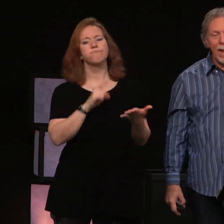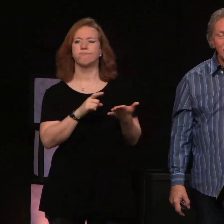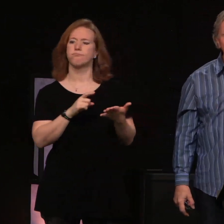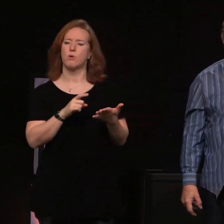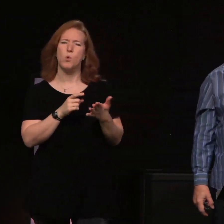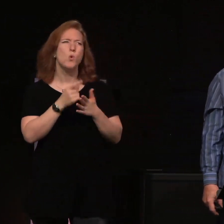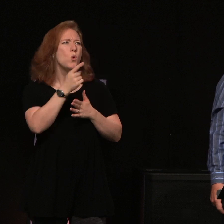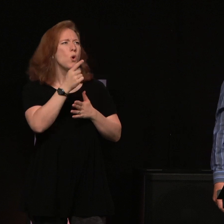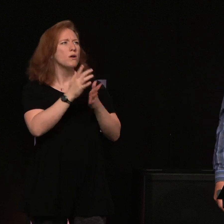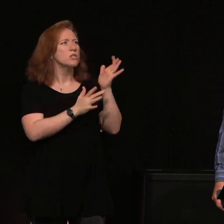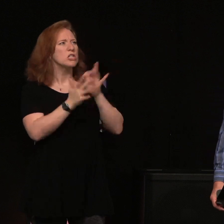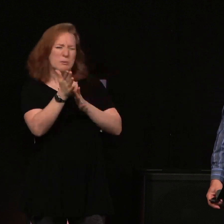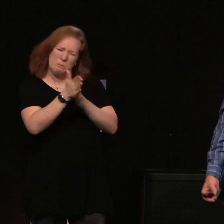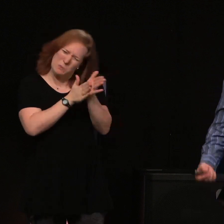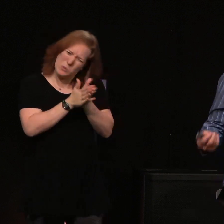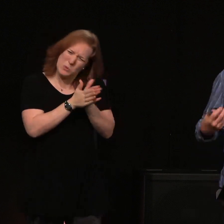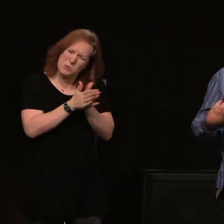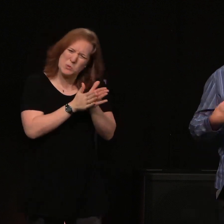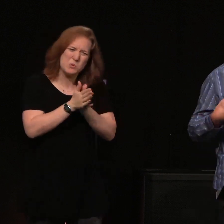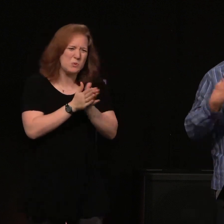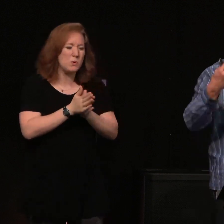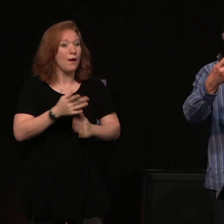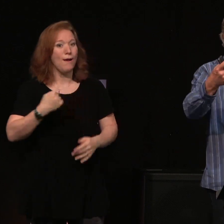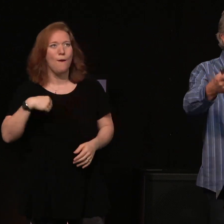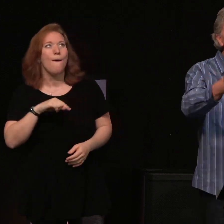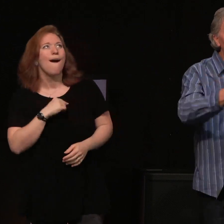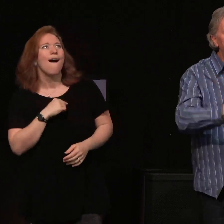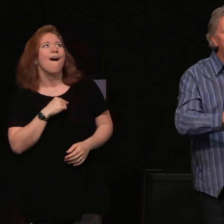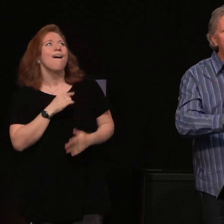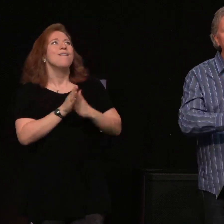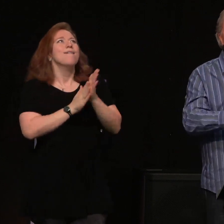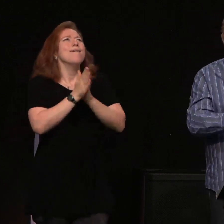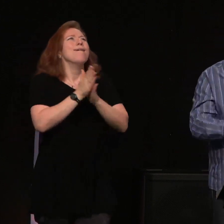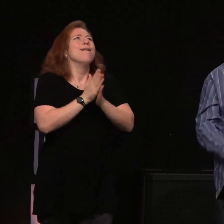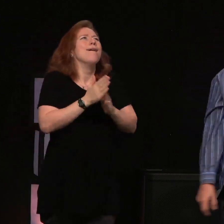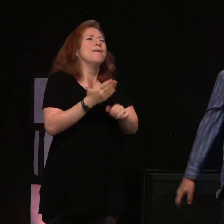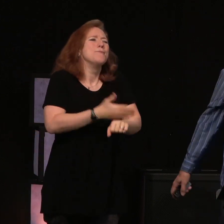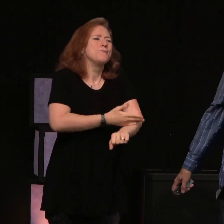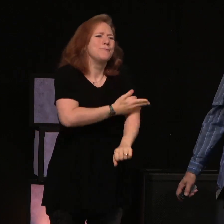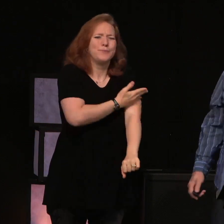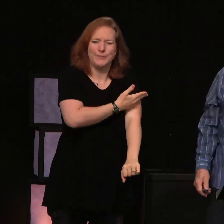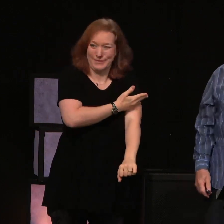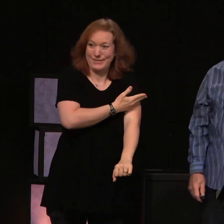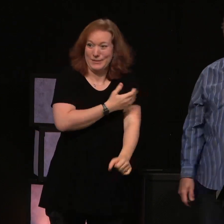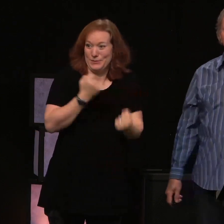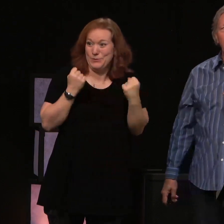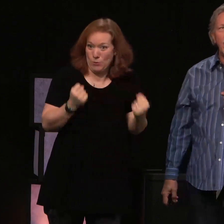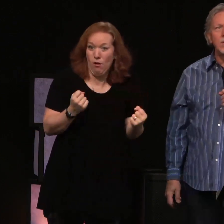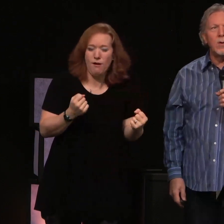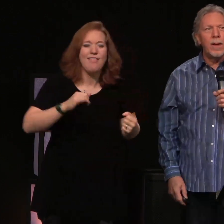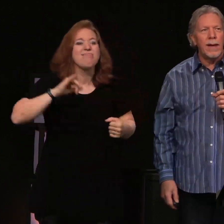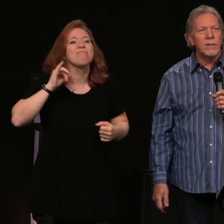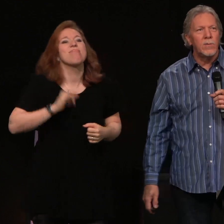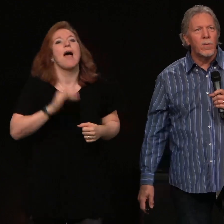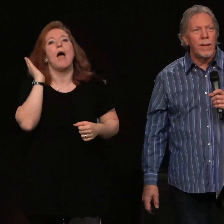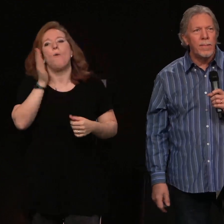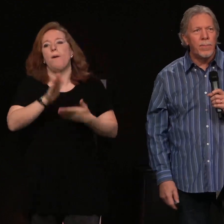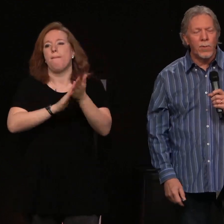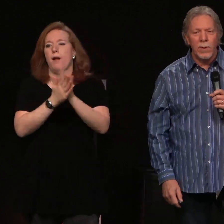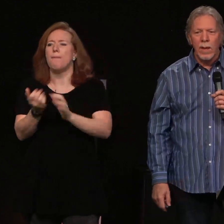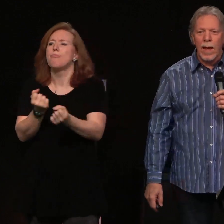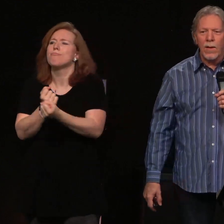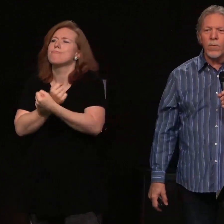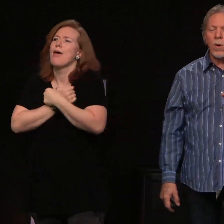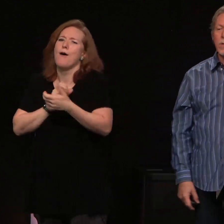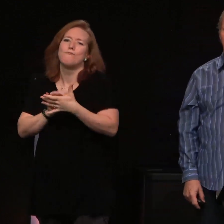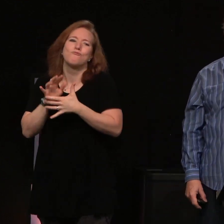passion he has for us, and our passion starts to grow for him, then that passion will overflow into passion for people,